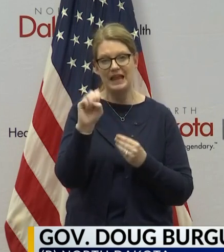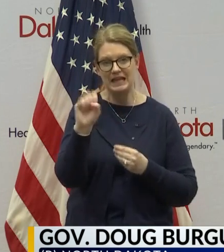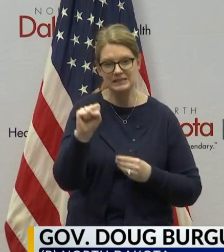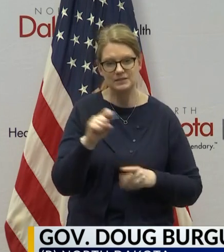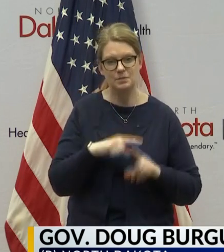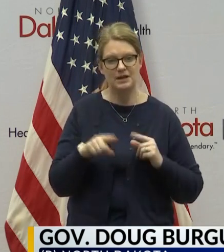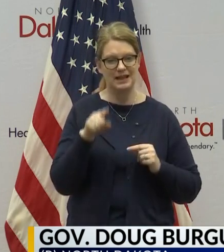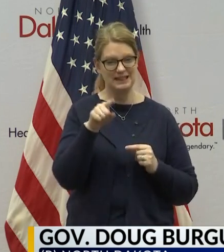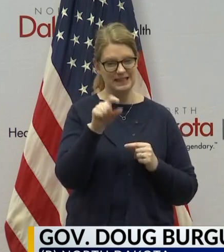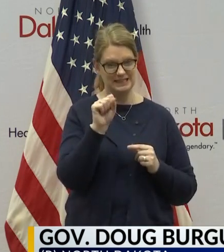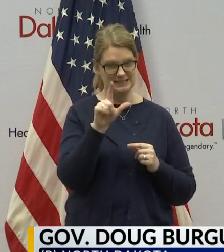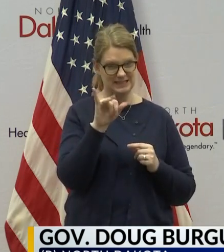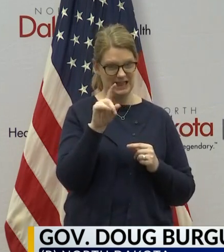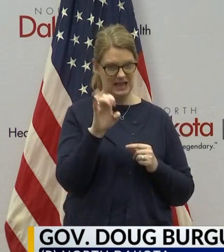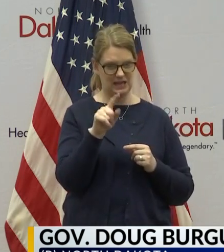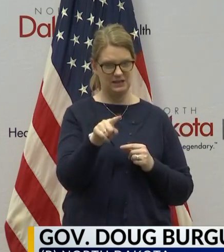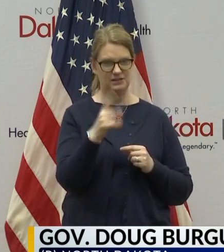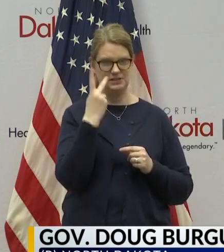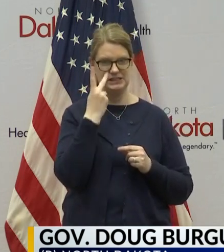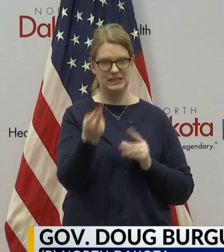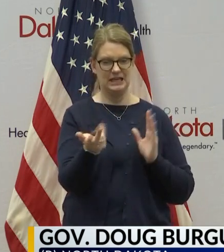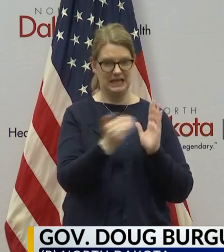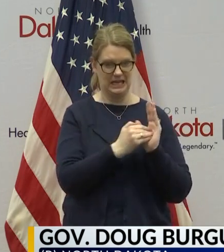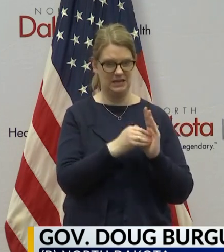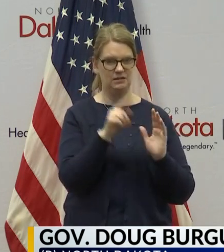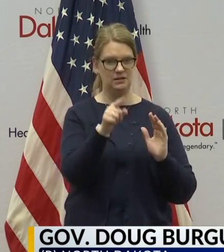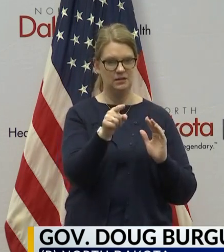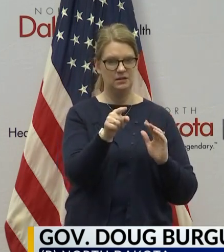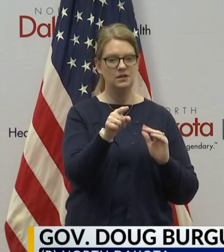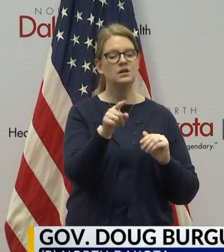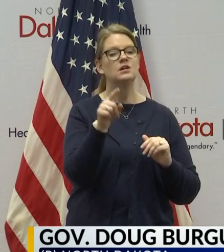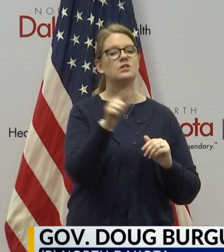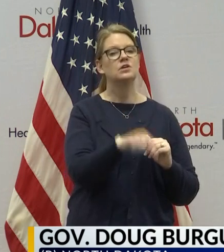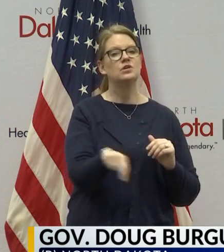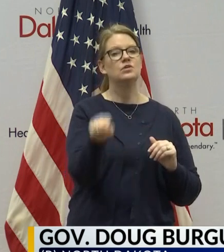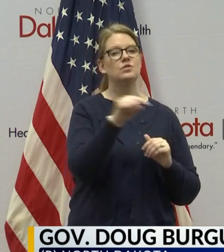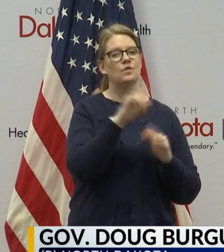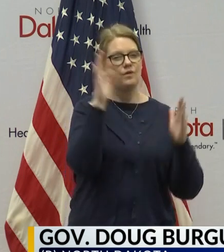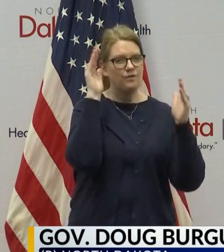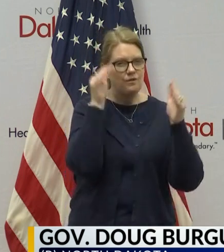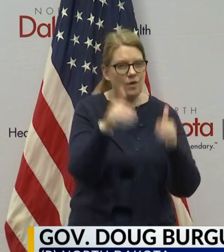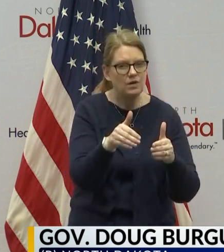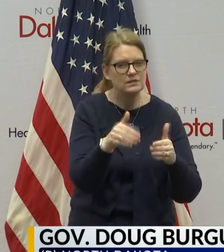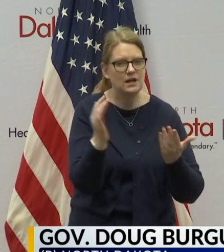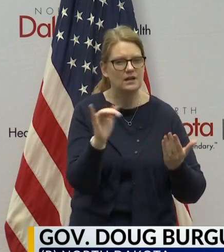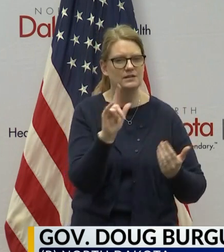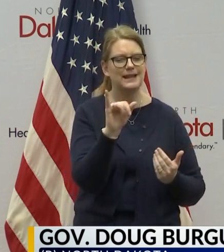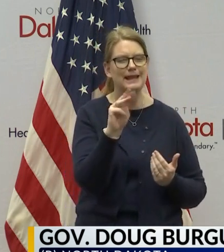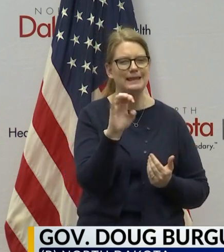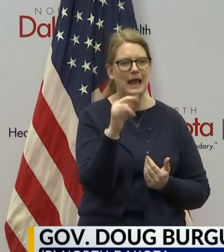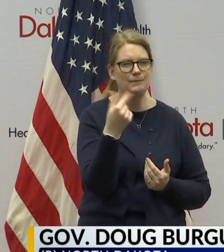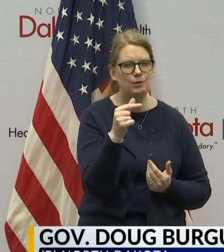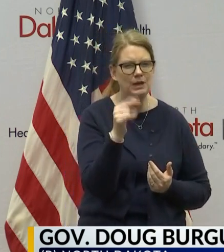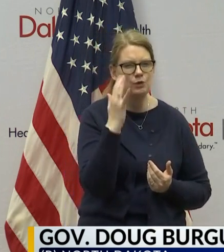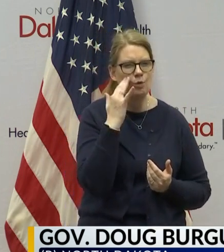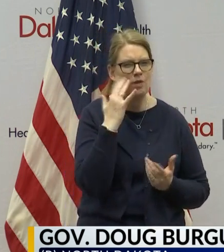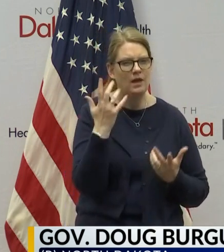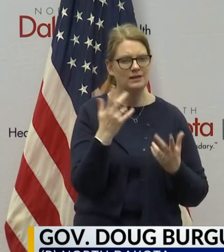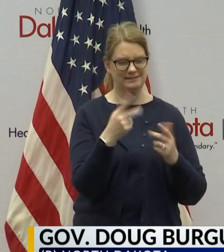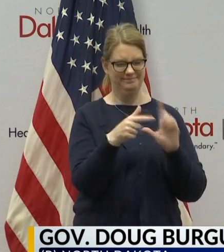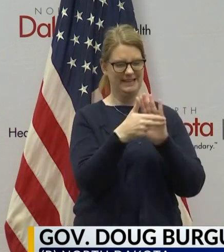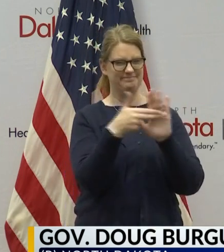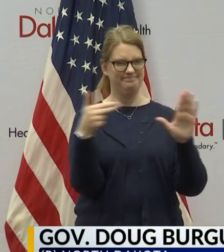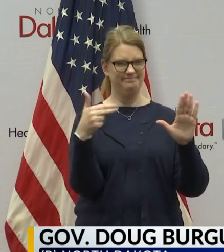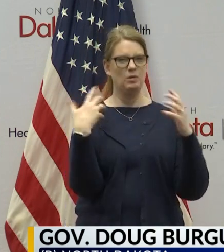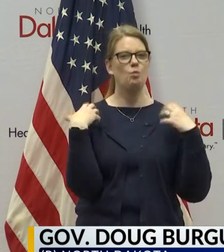But on this slide, I want to make sure, again, we're also focusing on the sort of the lime green, the recovered portion